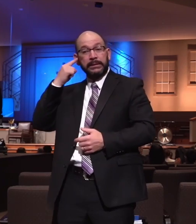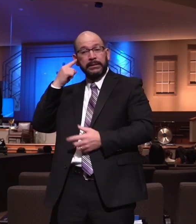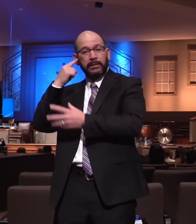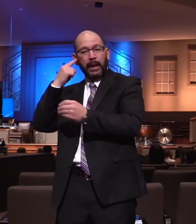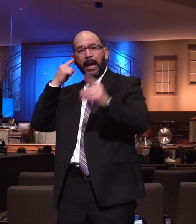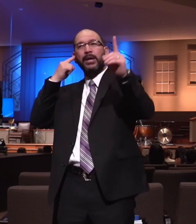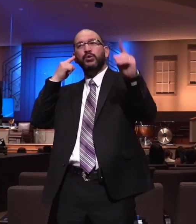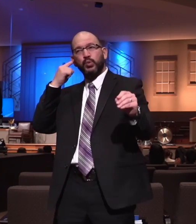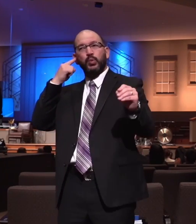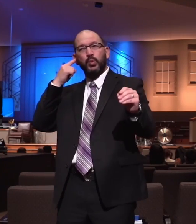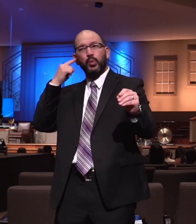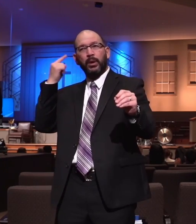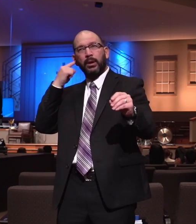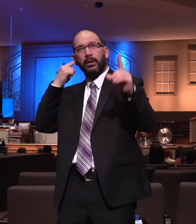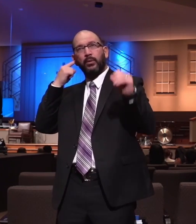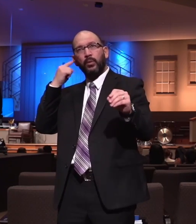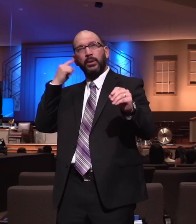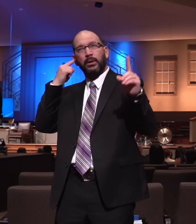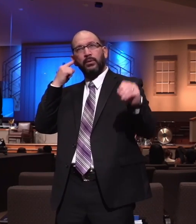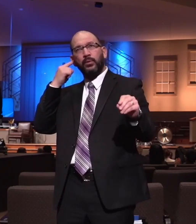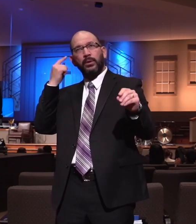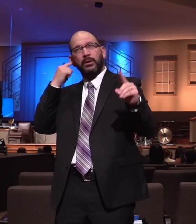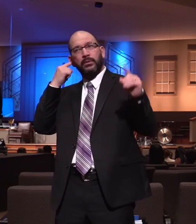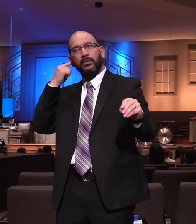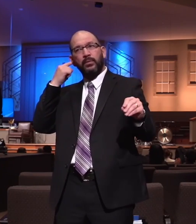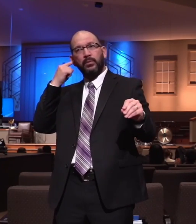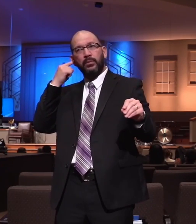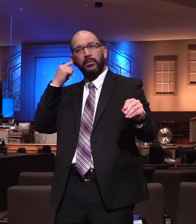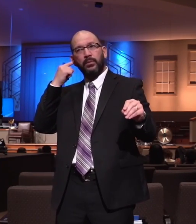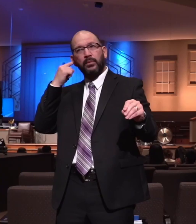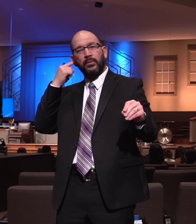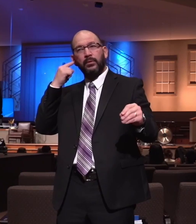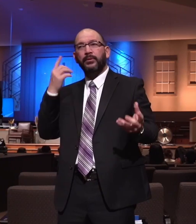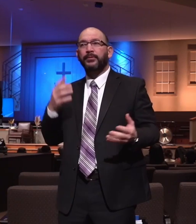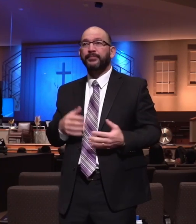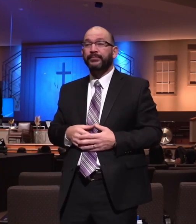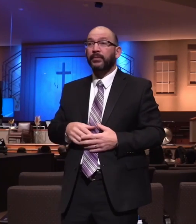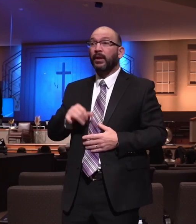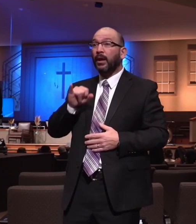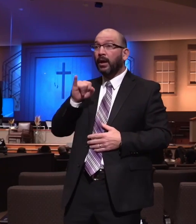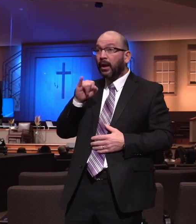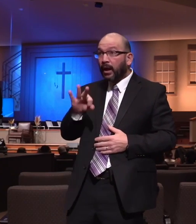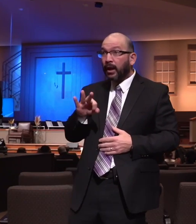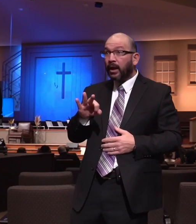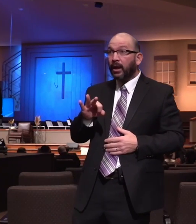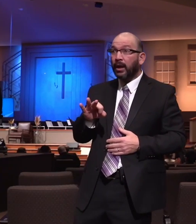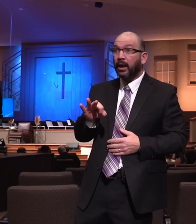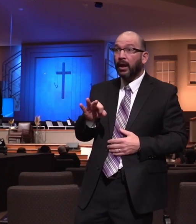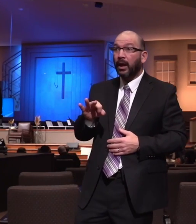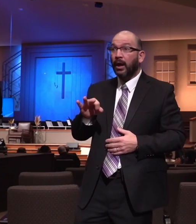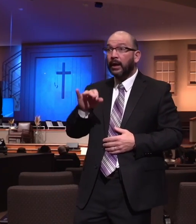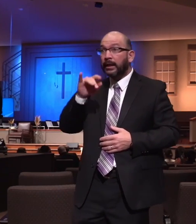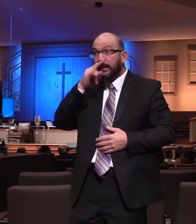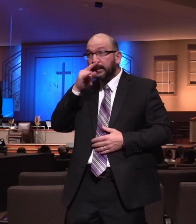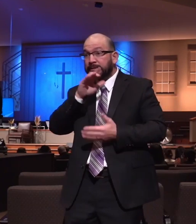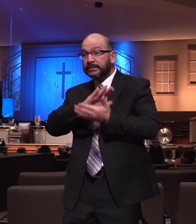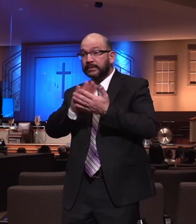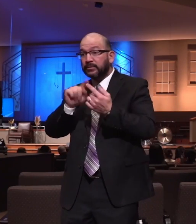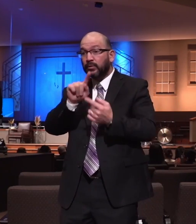say to another child, oh, that's okay. You can, you can have the last four French fries. You're like, hallelujah. Because they're